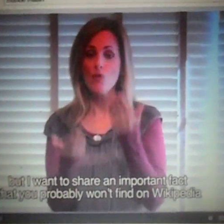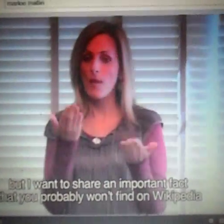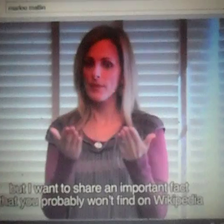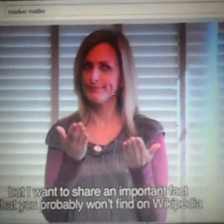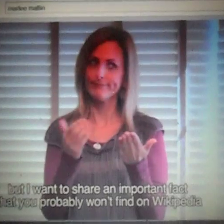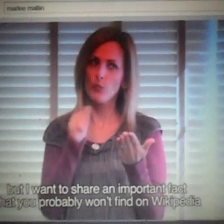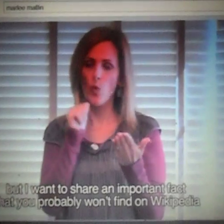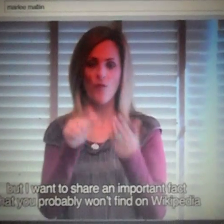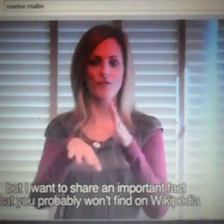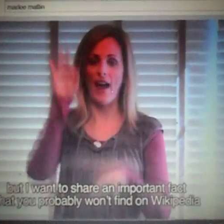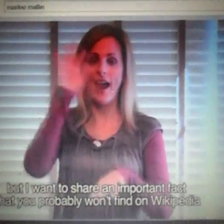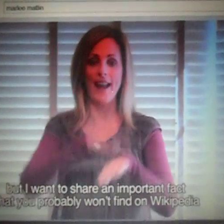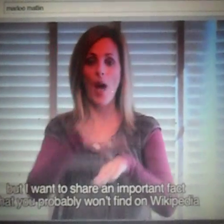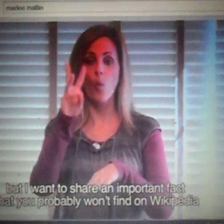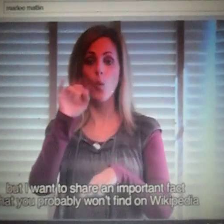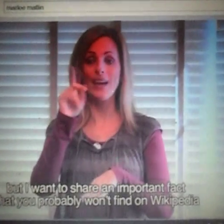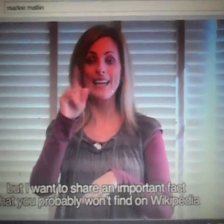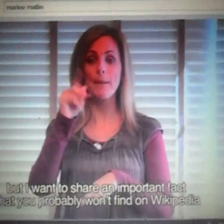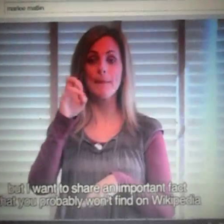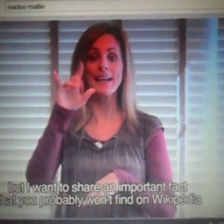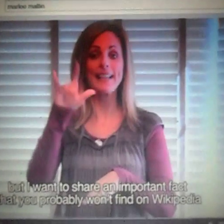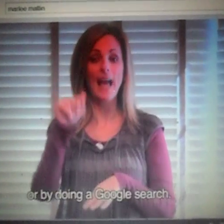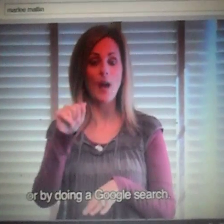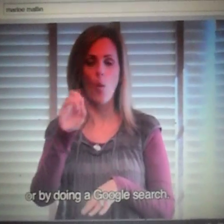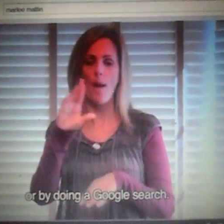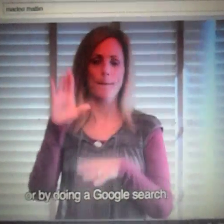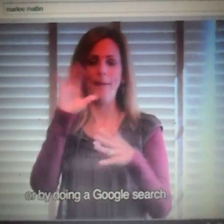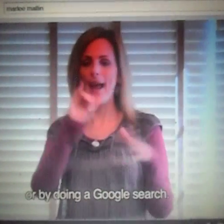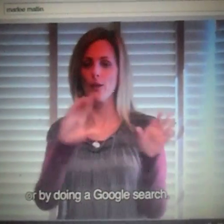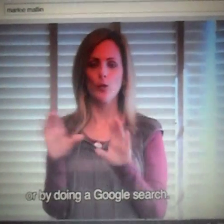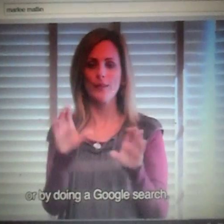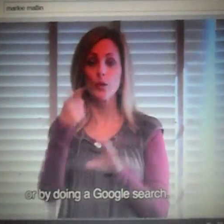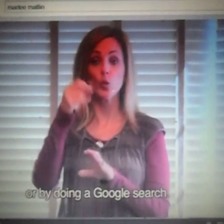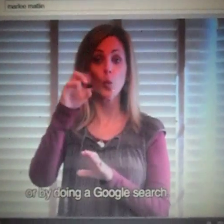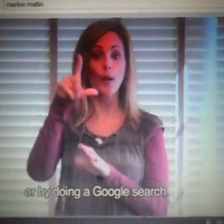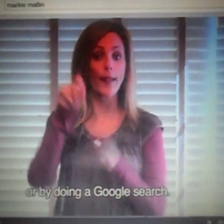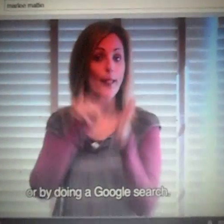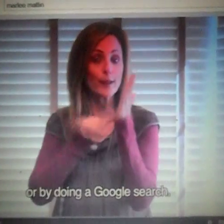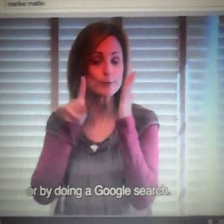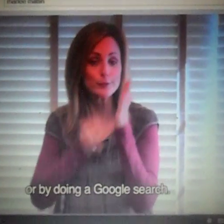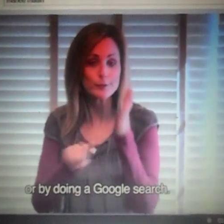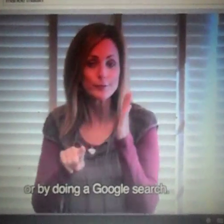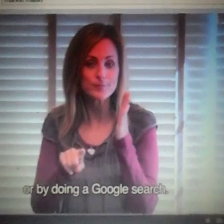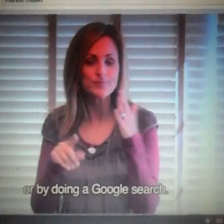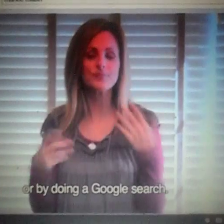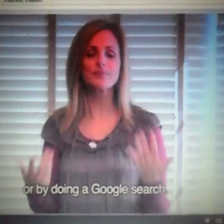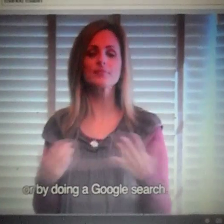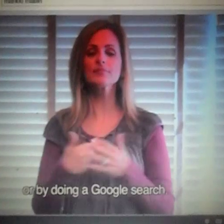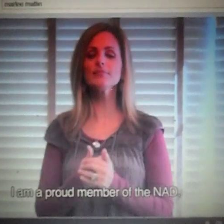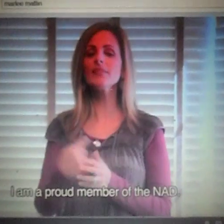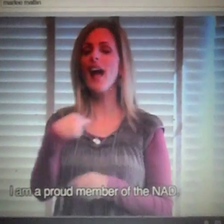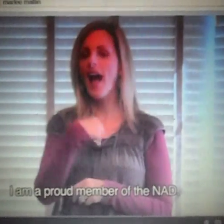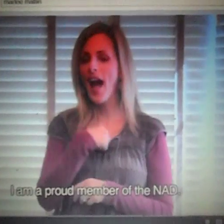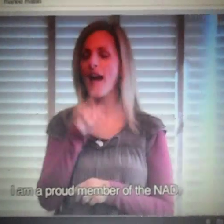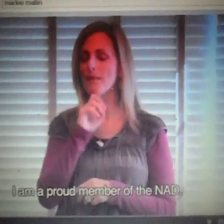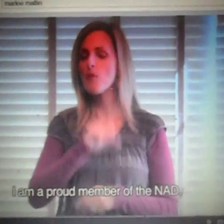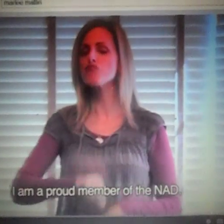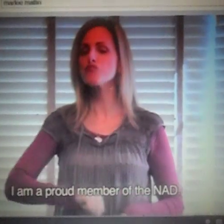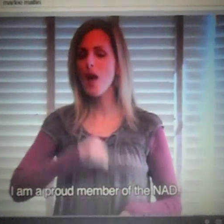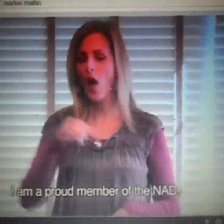that you probably won't find on Wikipedia or by doing a Google search. I am a